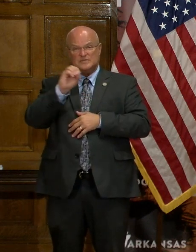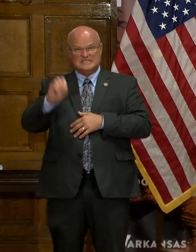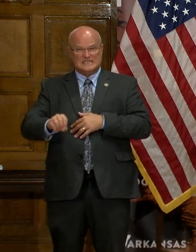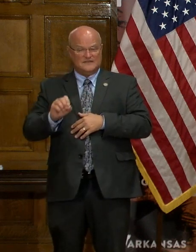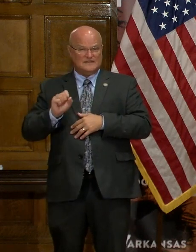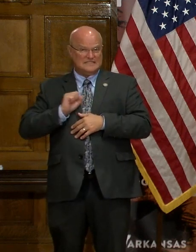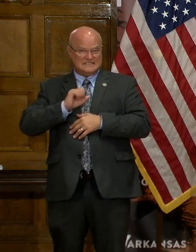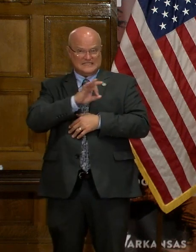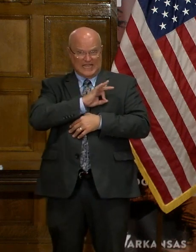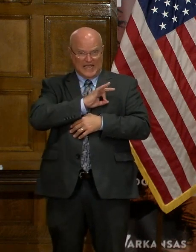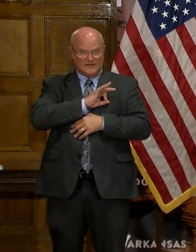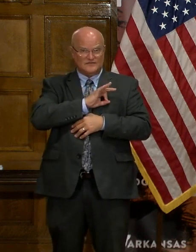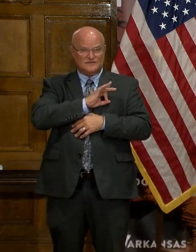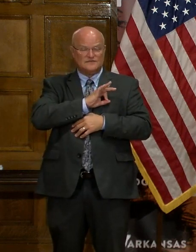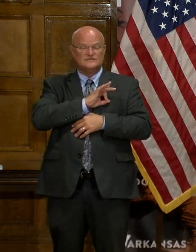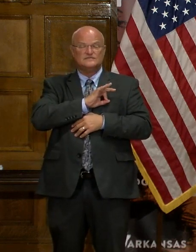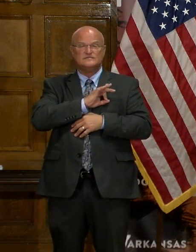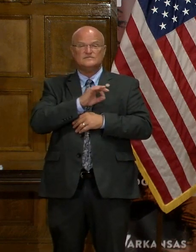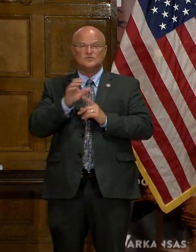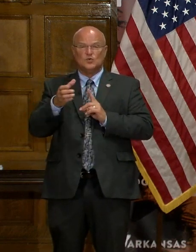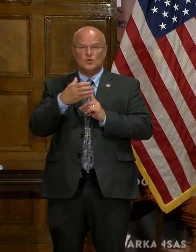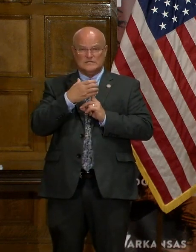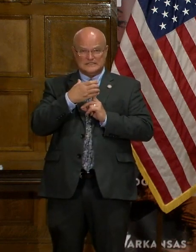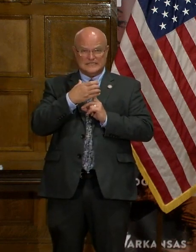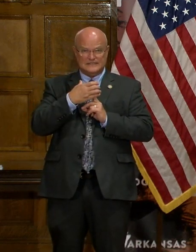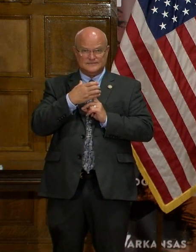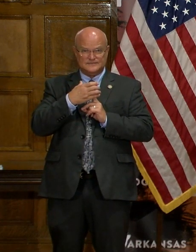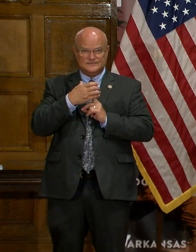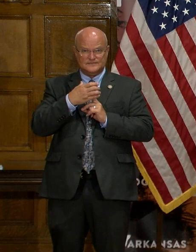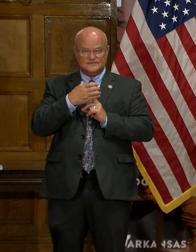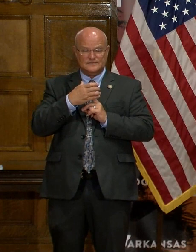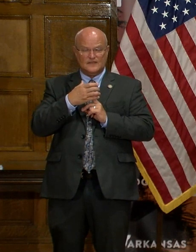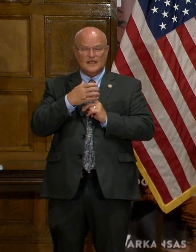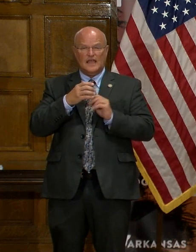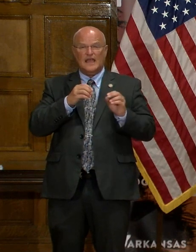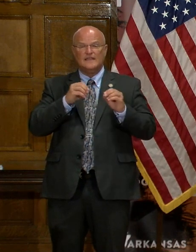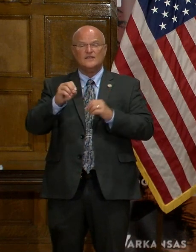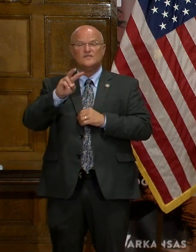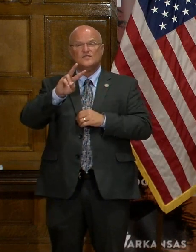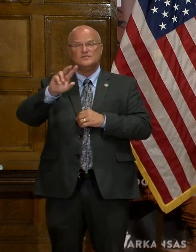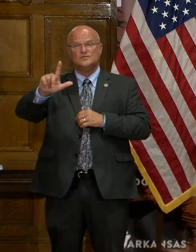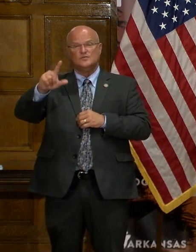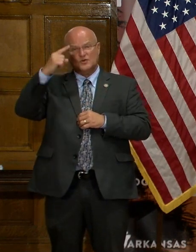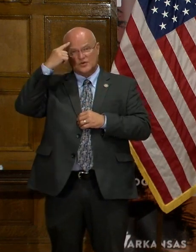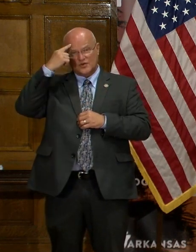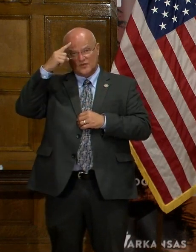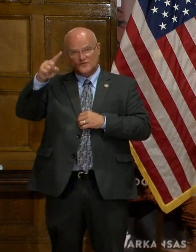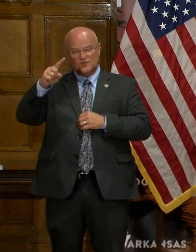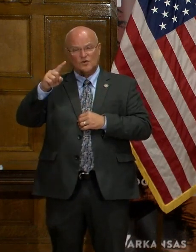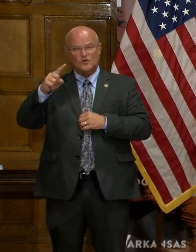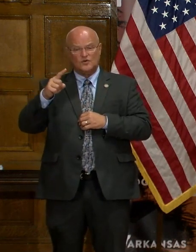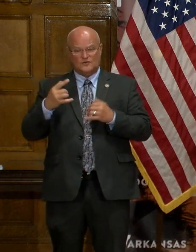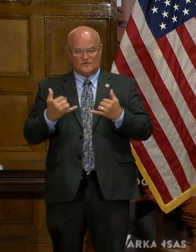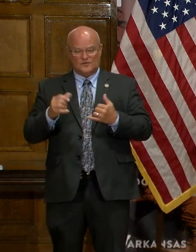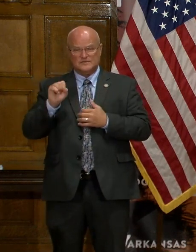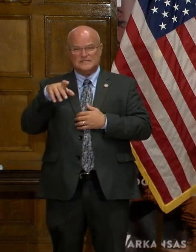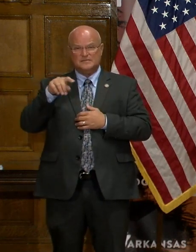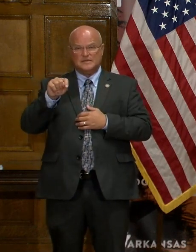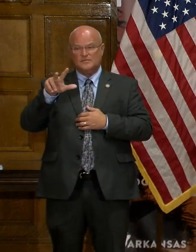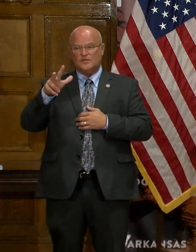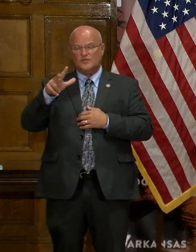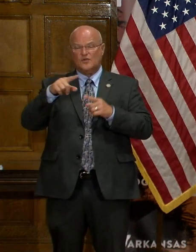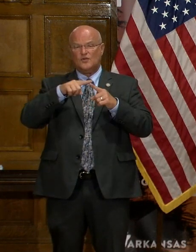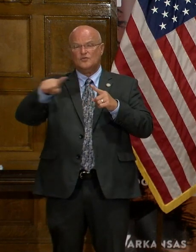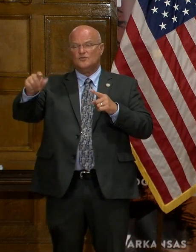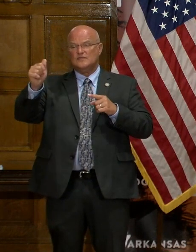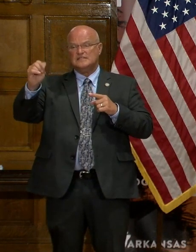their elementary school have had to be quarantined, and they are moving to virtual for the period from September 3rd